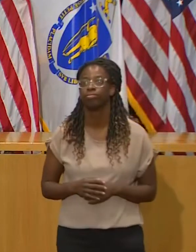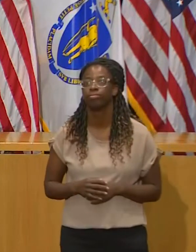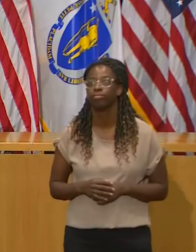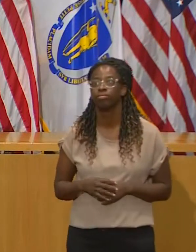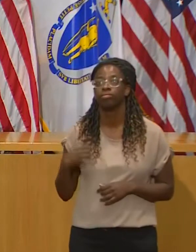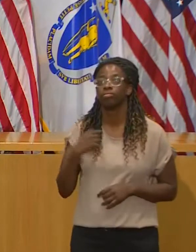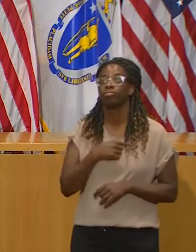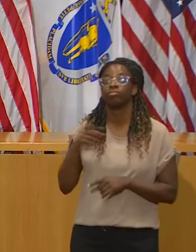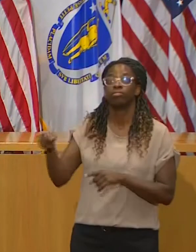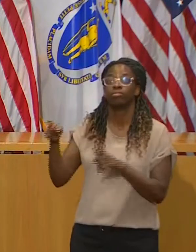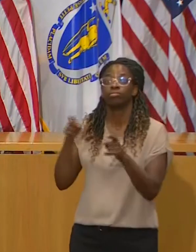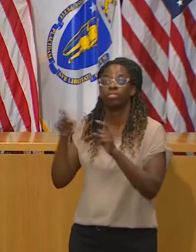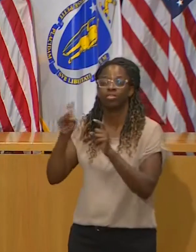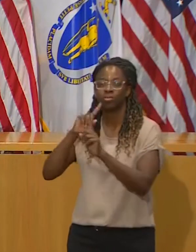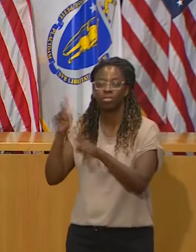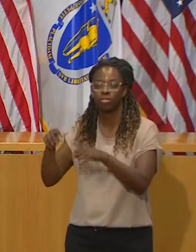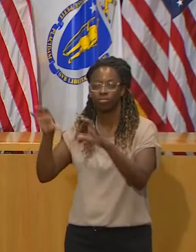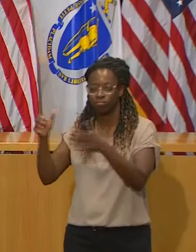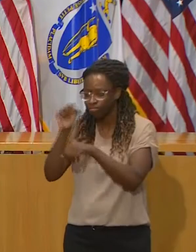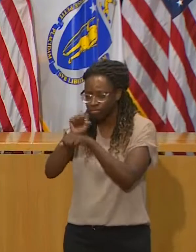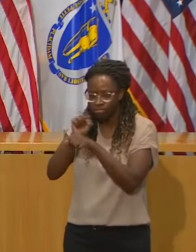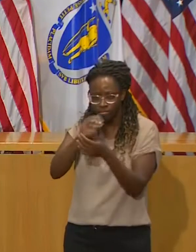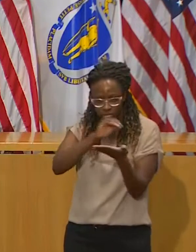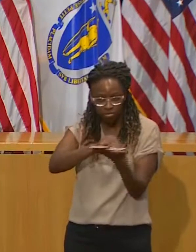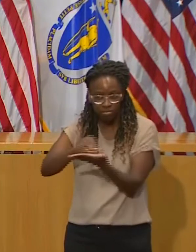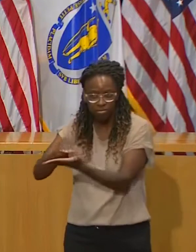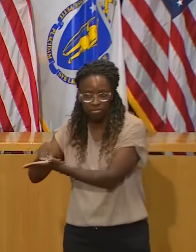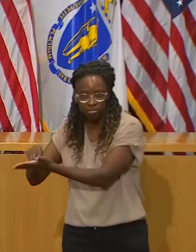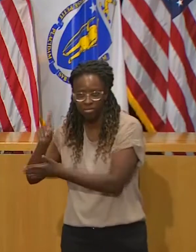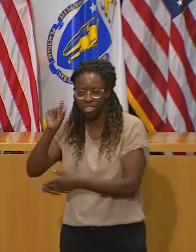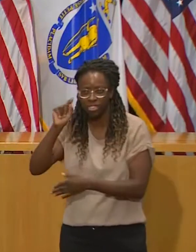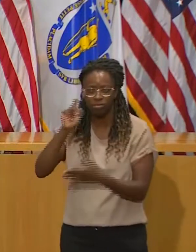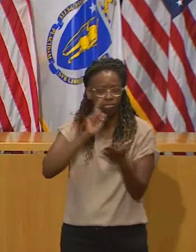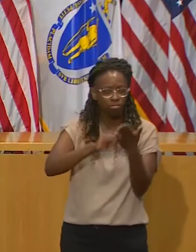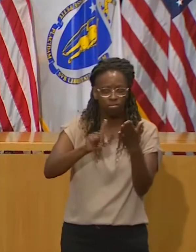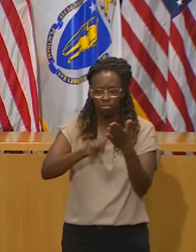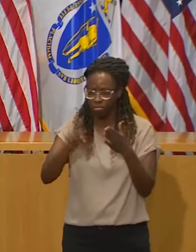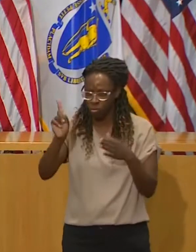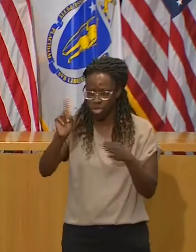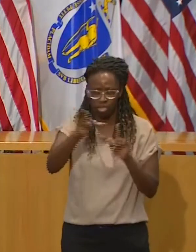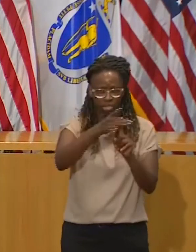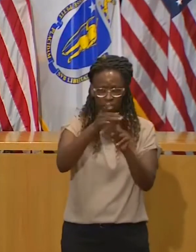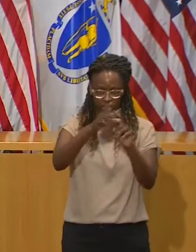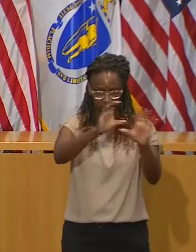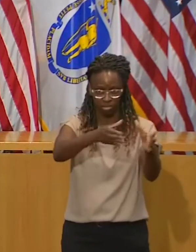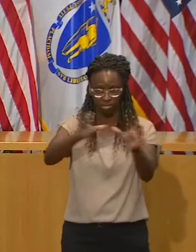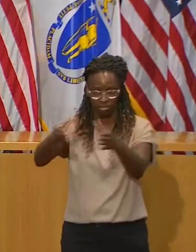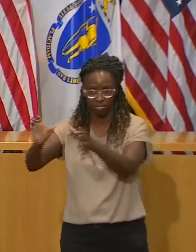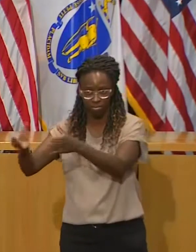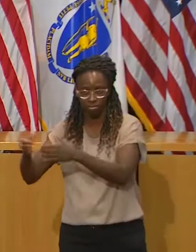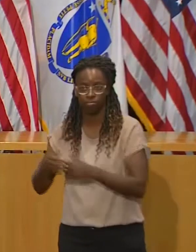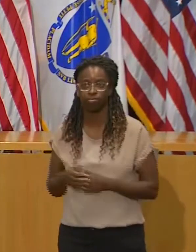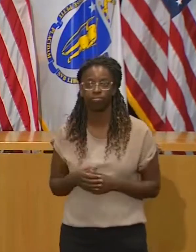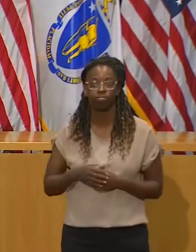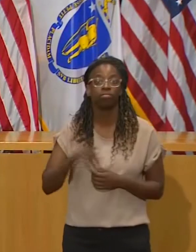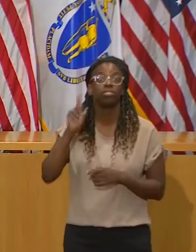clusters and where new cases are coming from, and that will be available in this week's weekly report, which is Thursday.